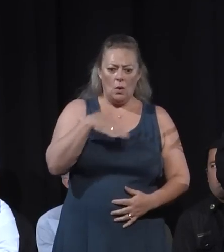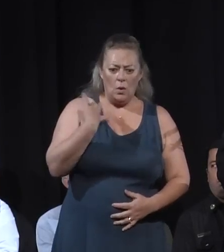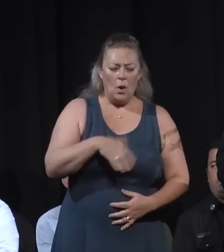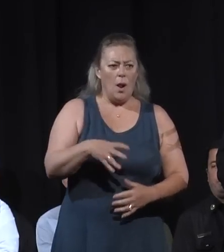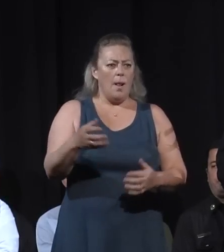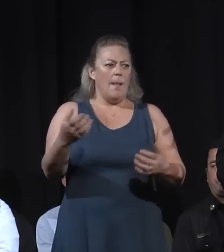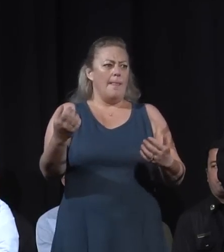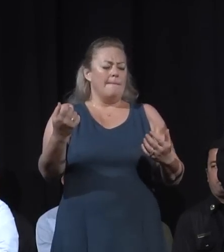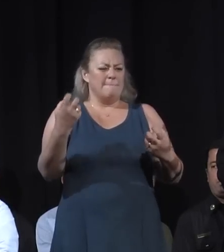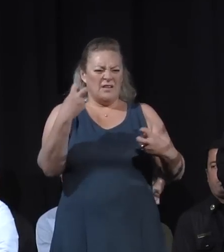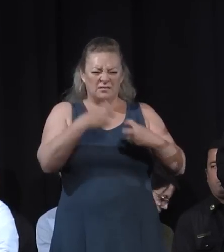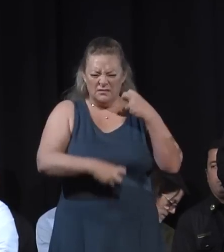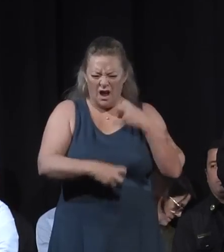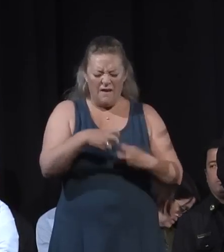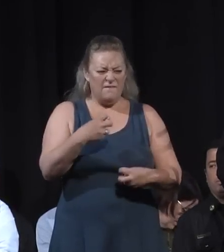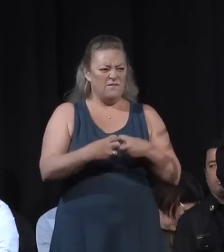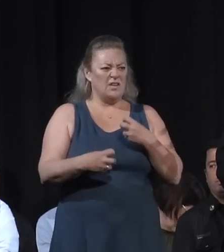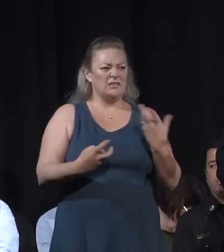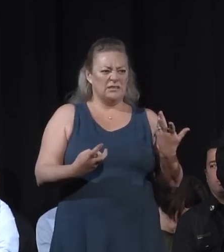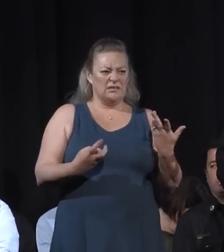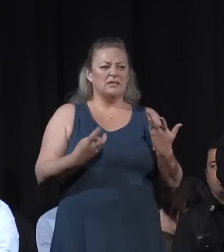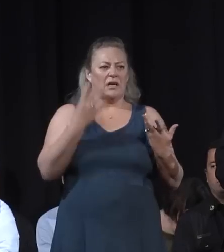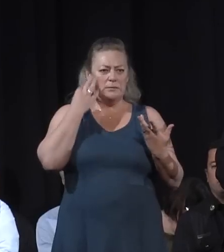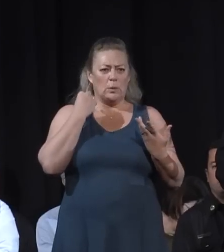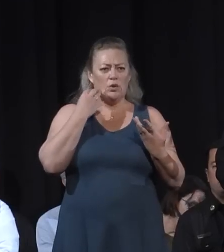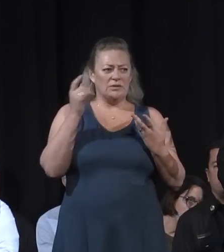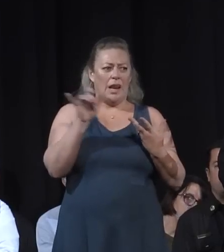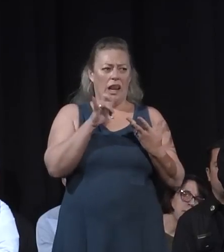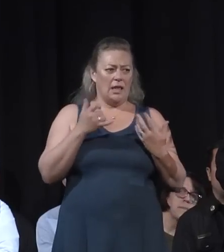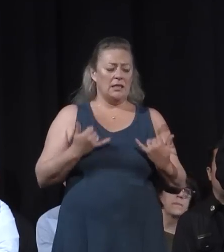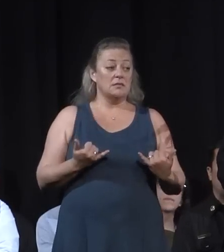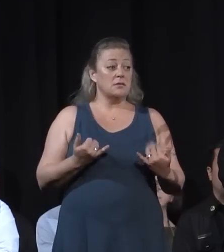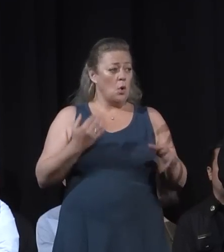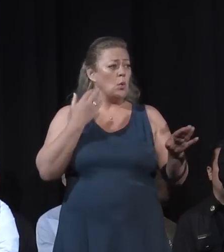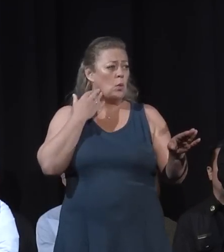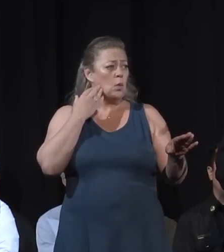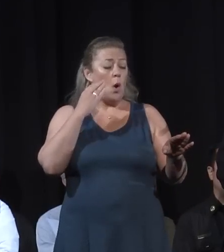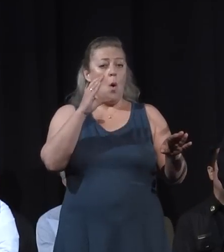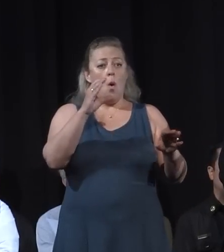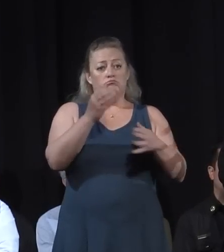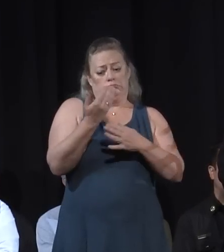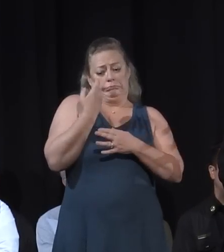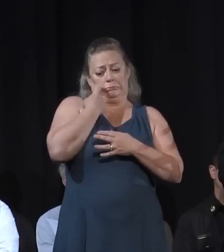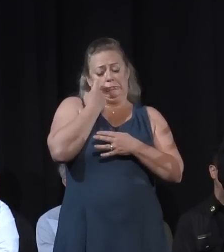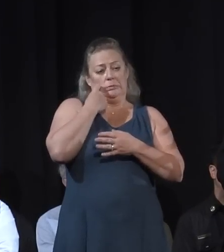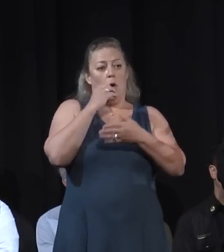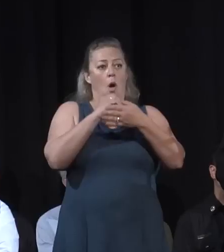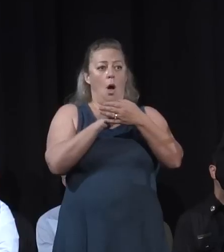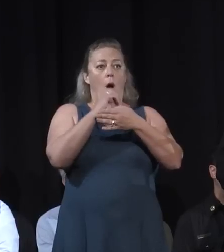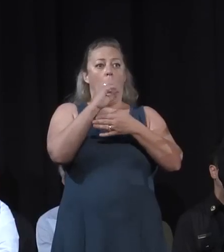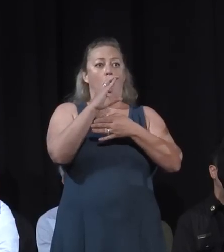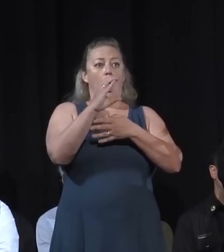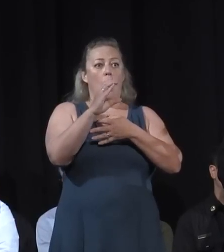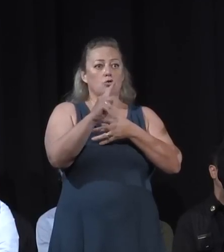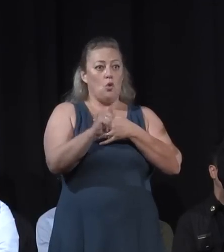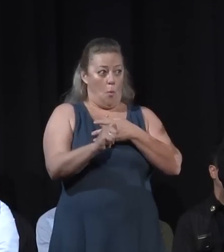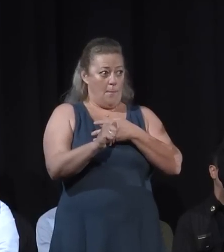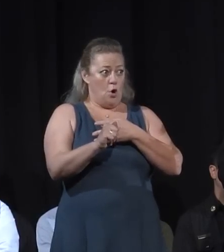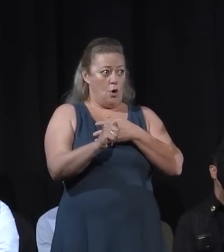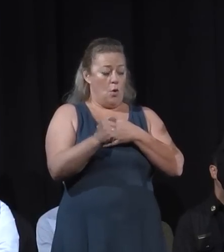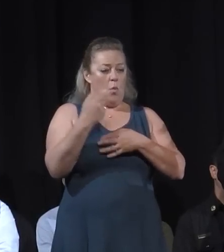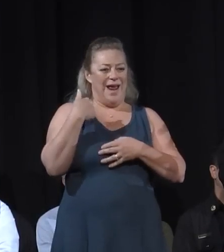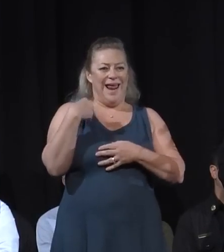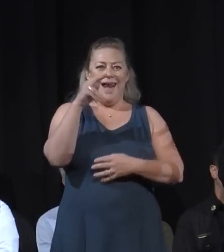floods that California experiences. As you're well aware, in October we had a very tragic incident that occurred in the Napa-Sonoma area.